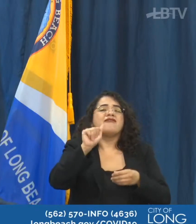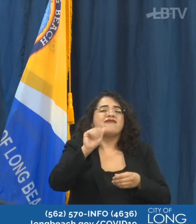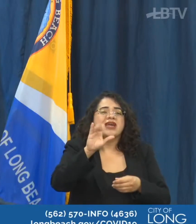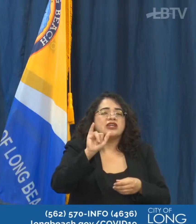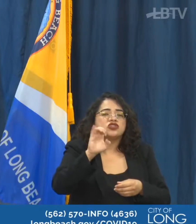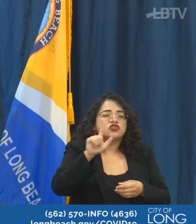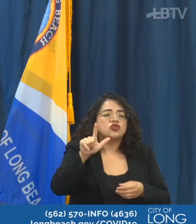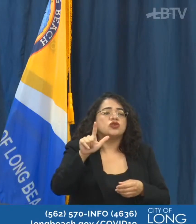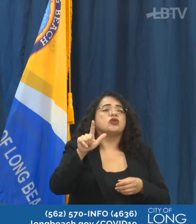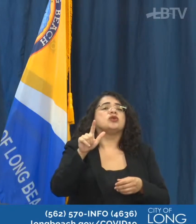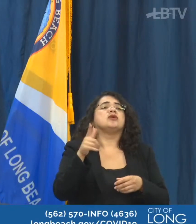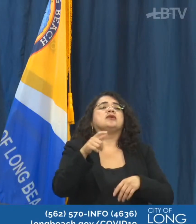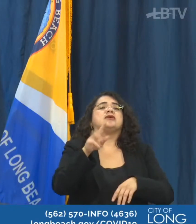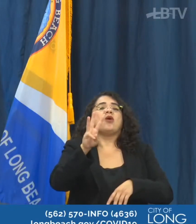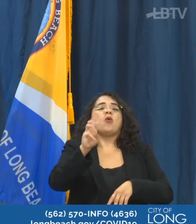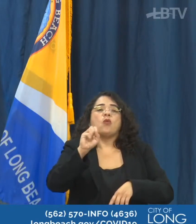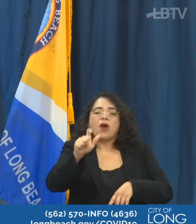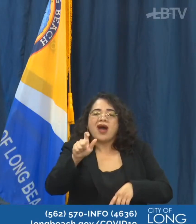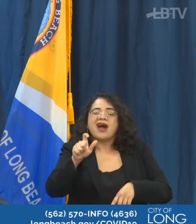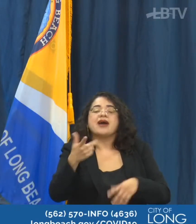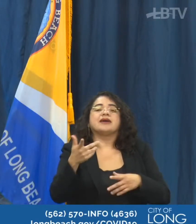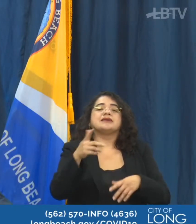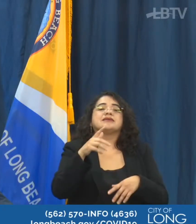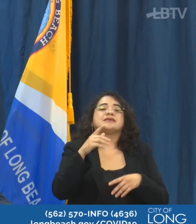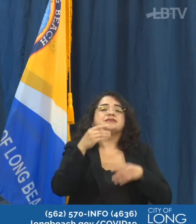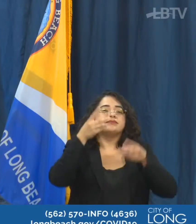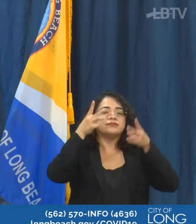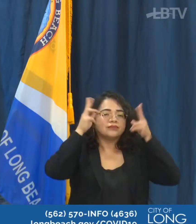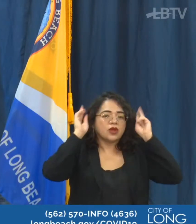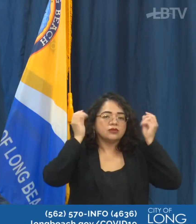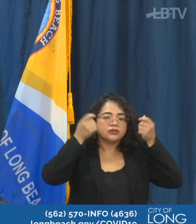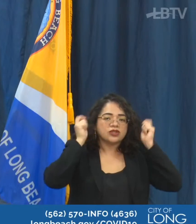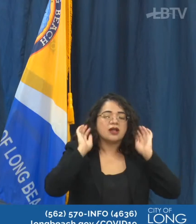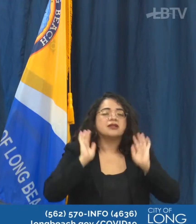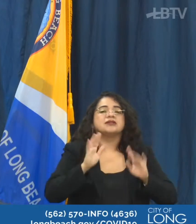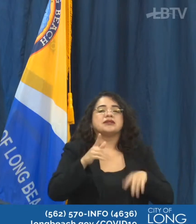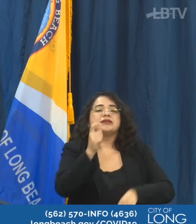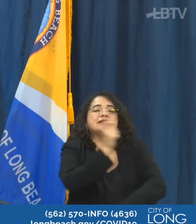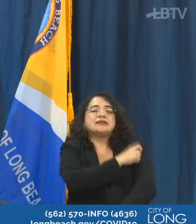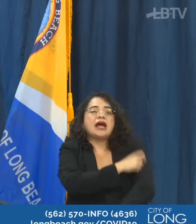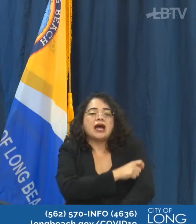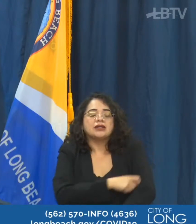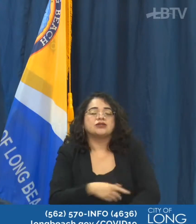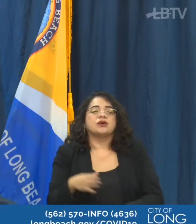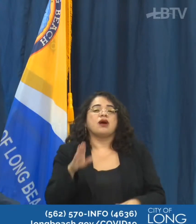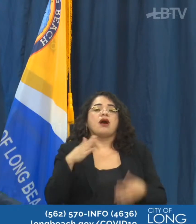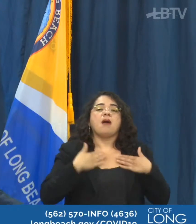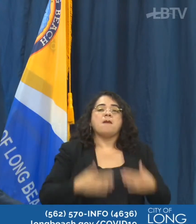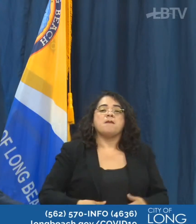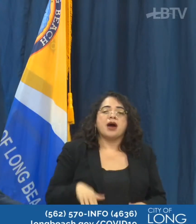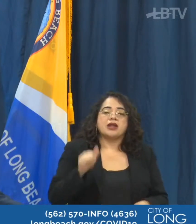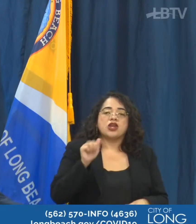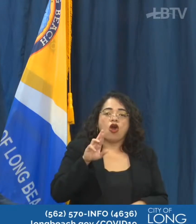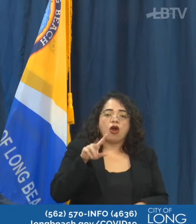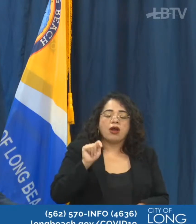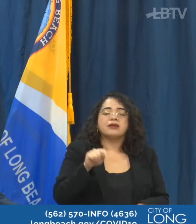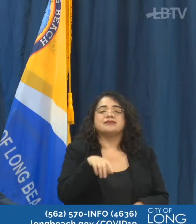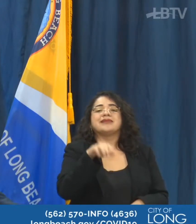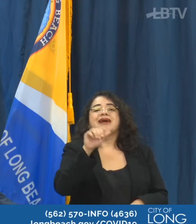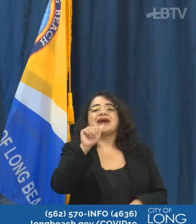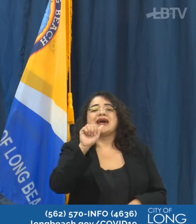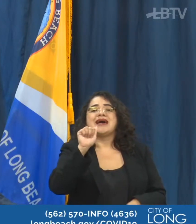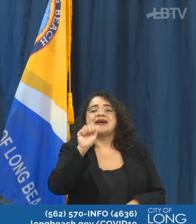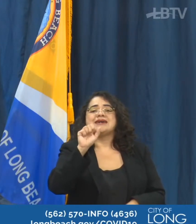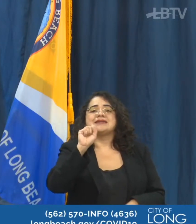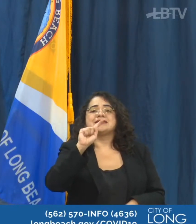electrology, cosmetology, tattoo parlors and body art, massage services,